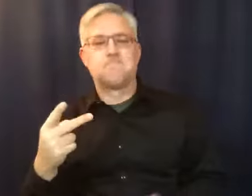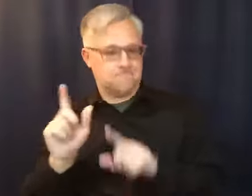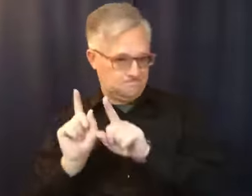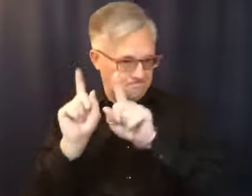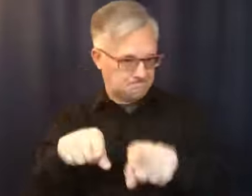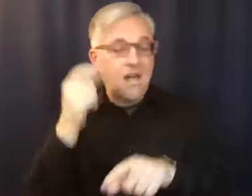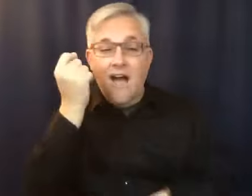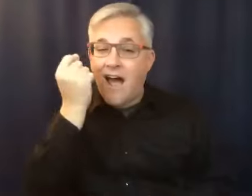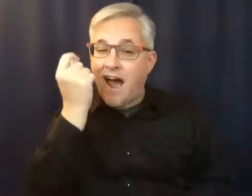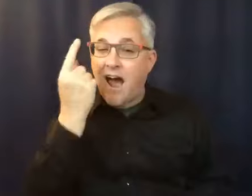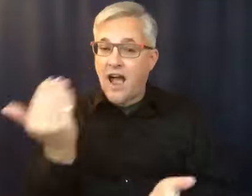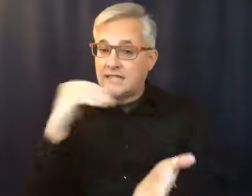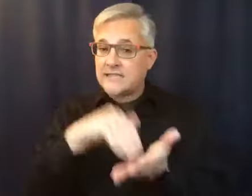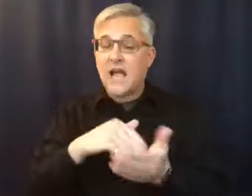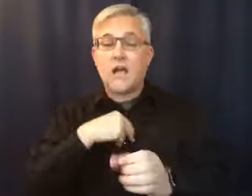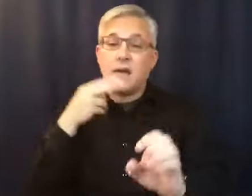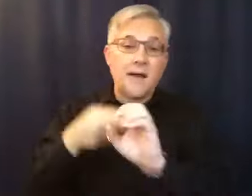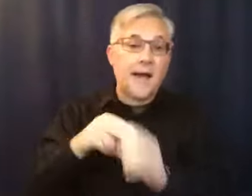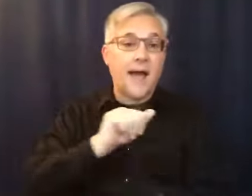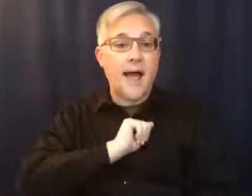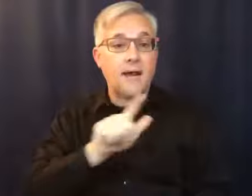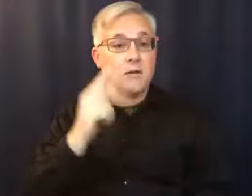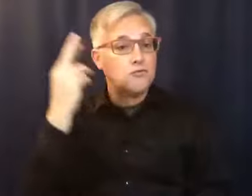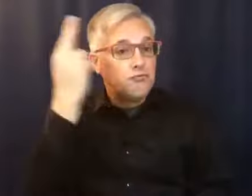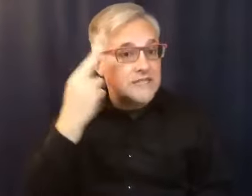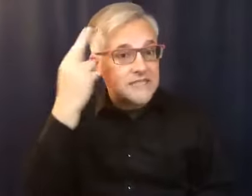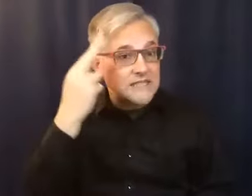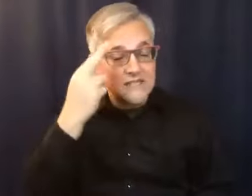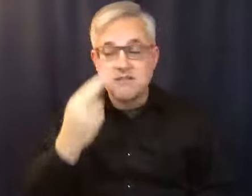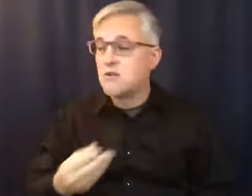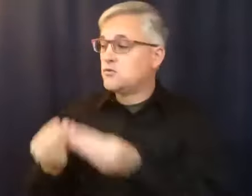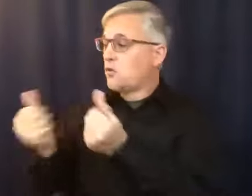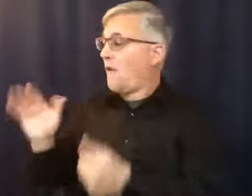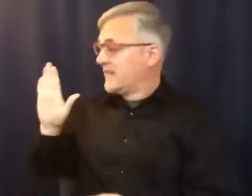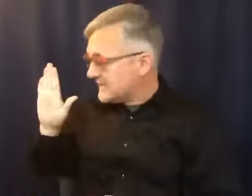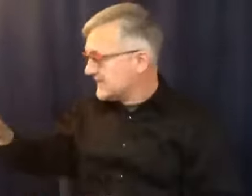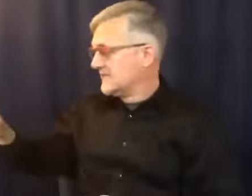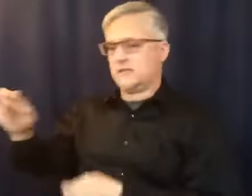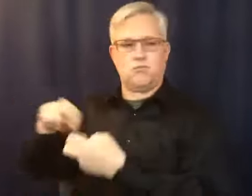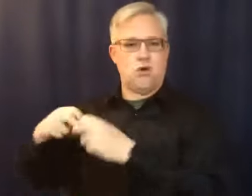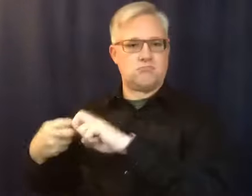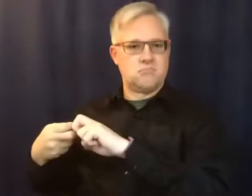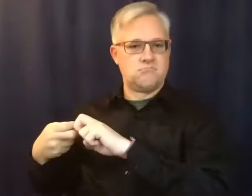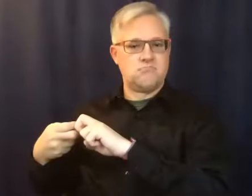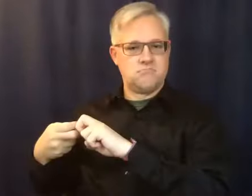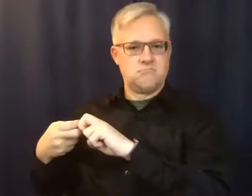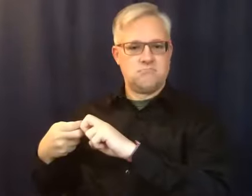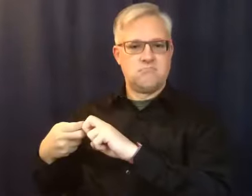find a reason, a way to solve the problems in my house. I wanted to find this quick